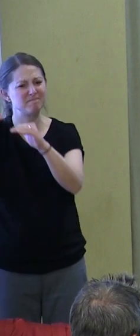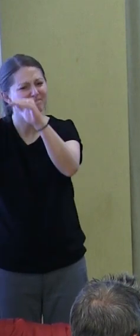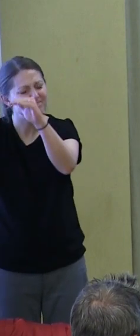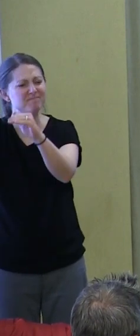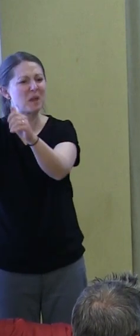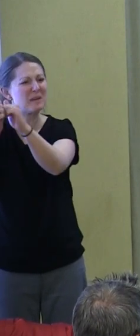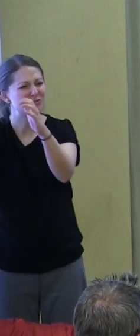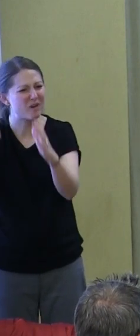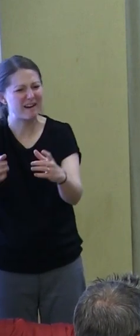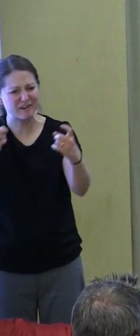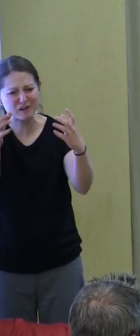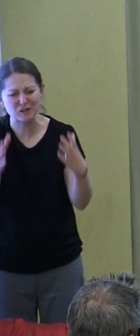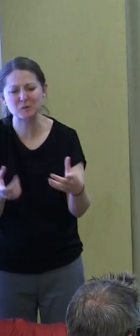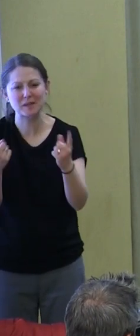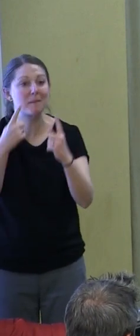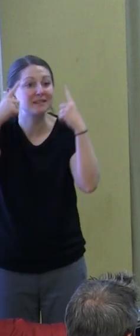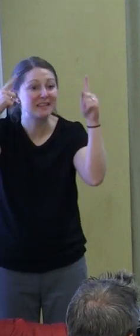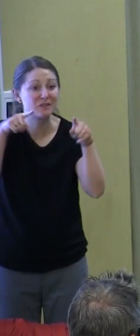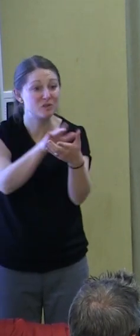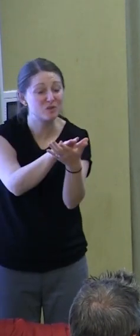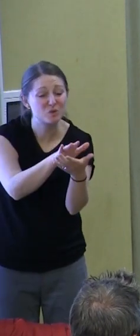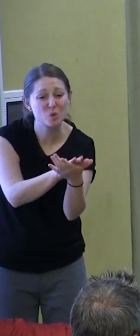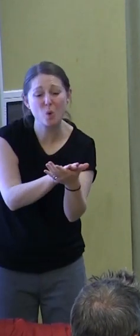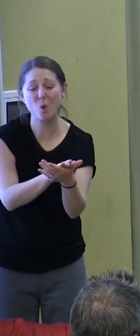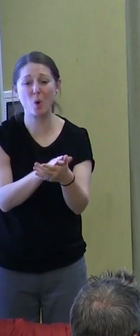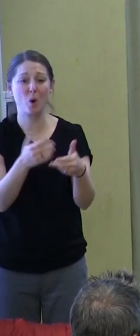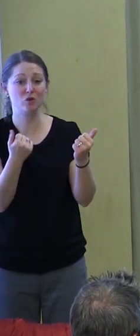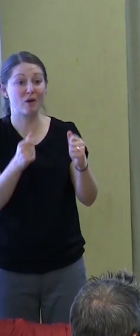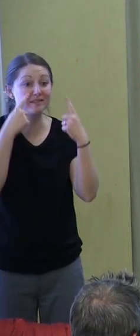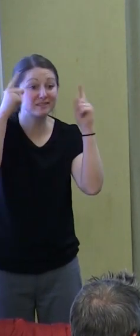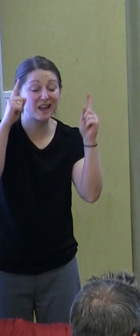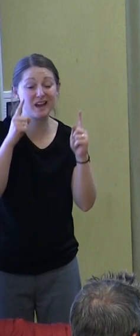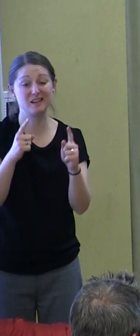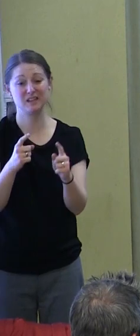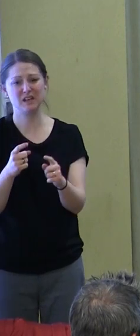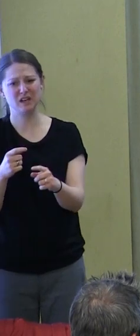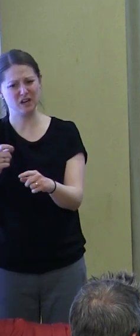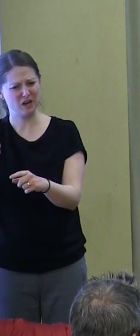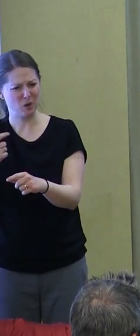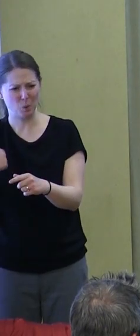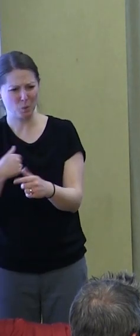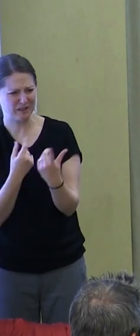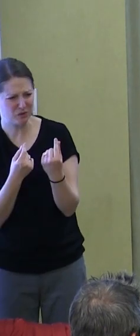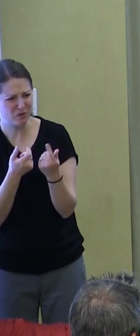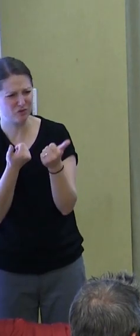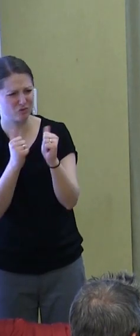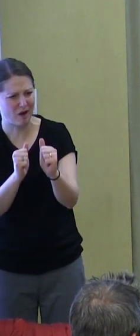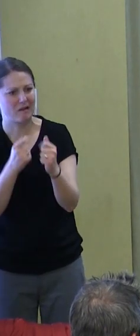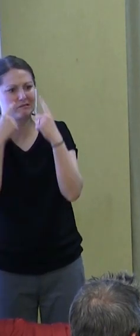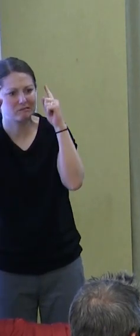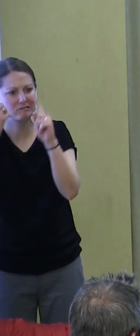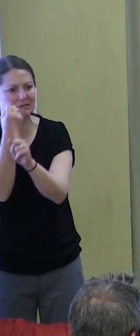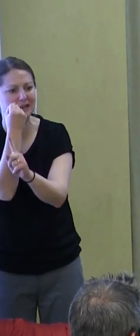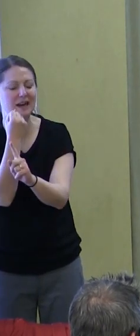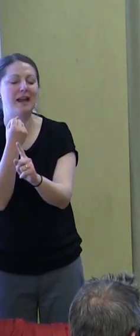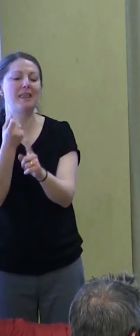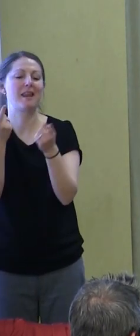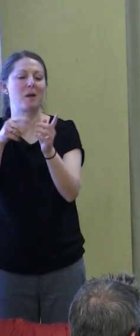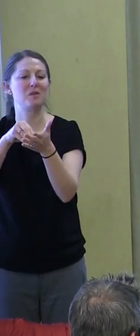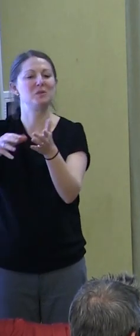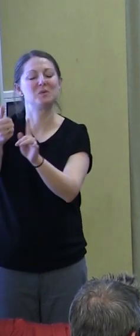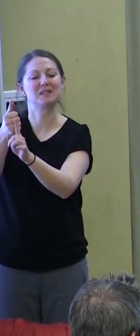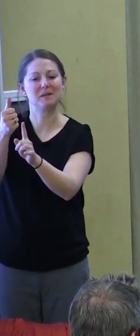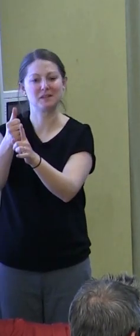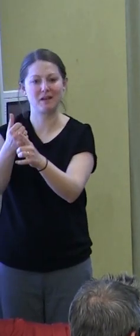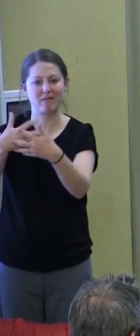what's going well in our schools, what's not, what's been tried, what should we try. And then the students integrate themselves into the